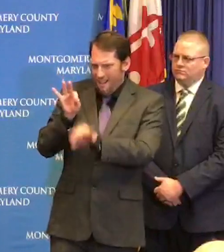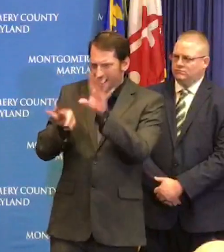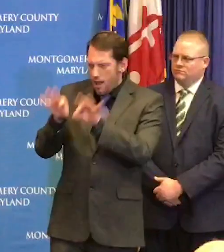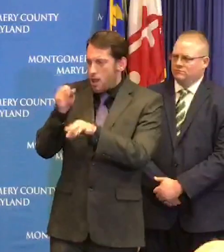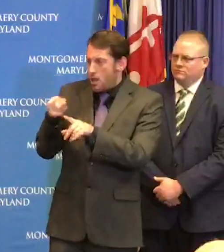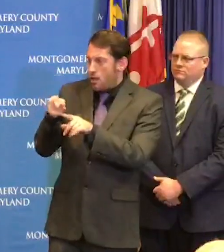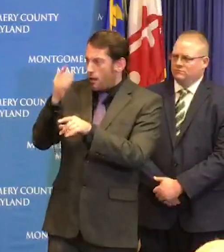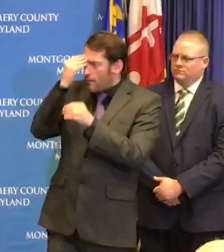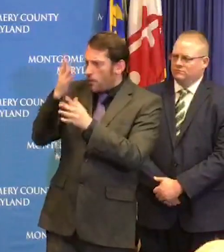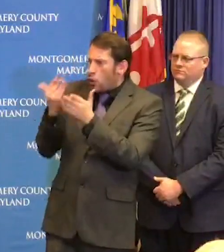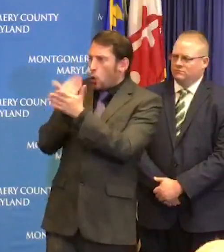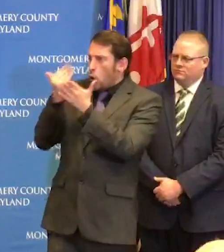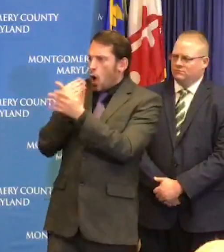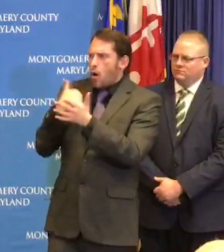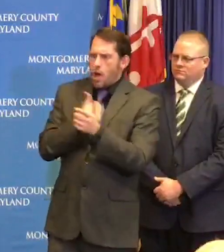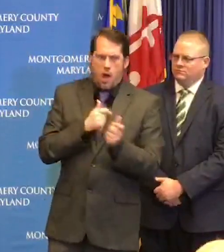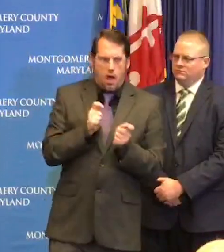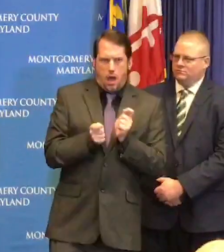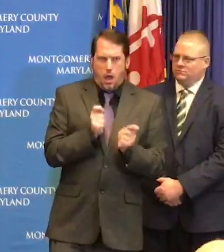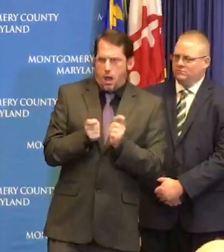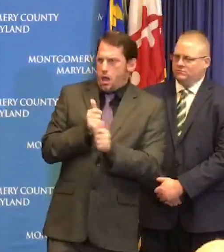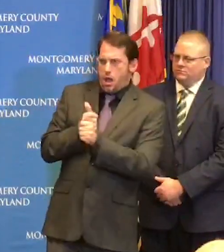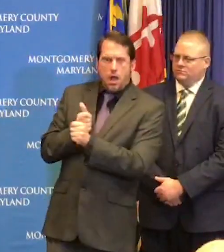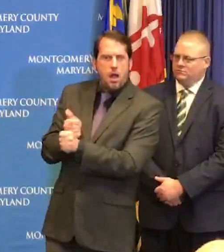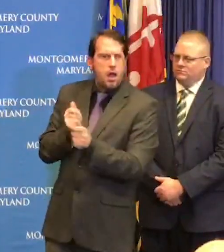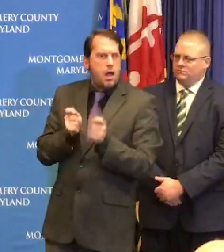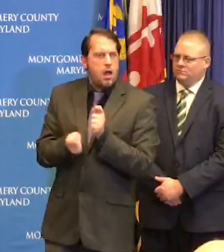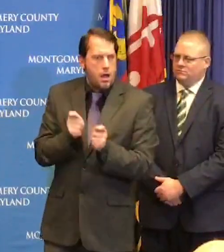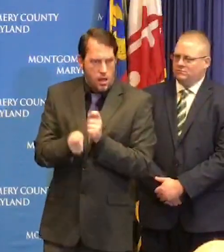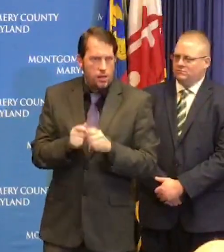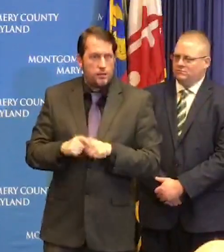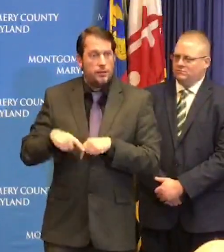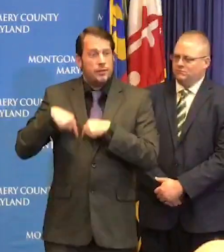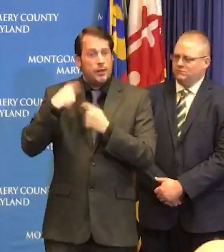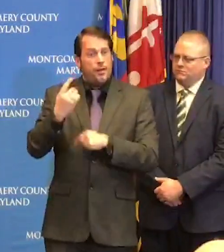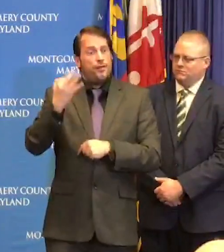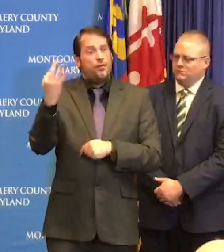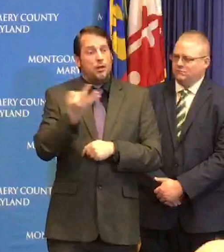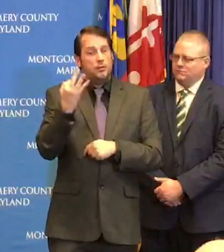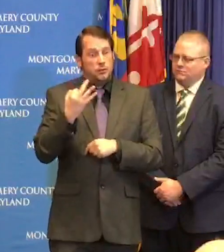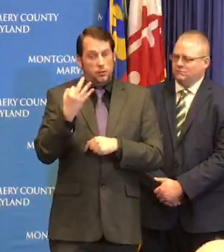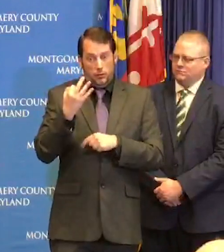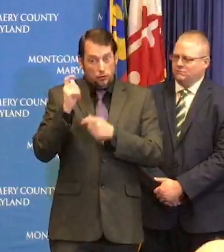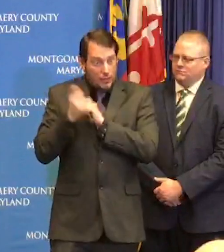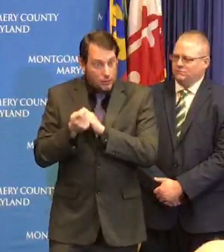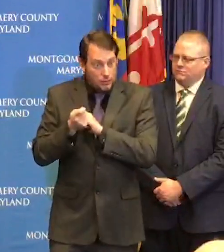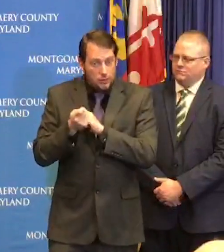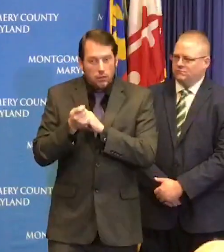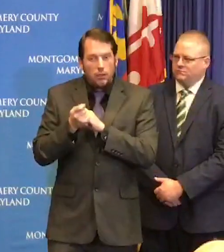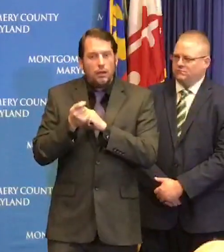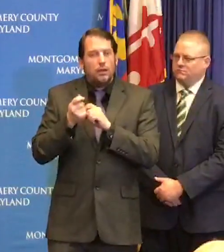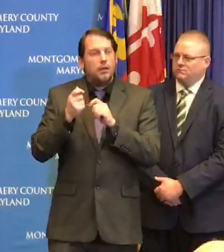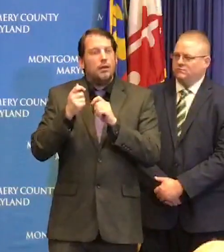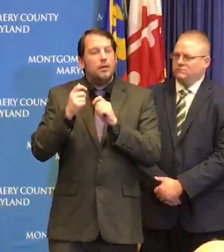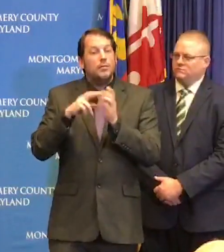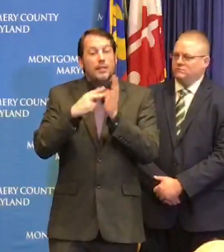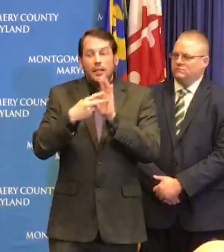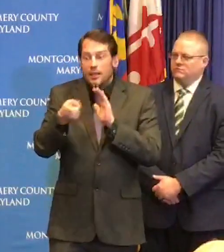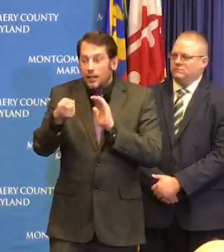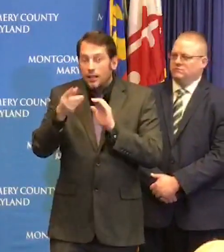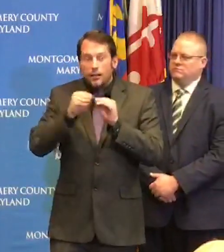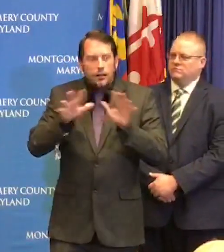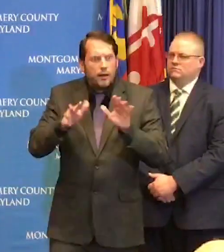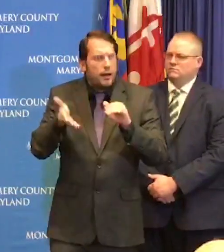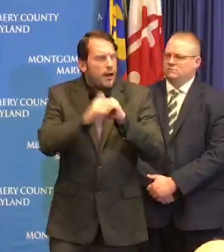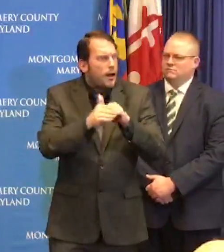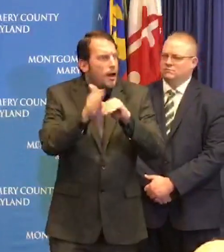cases but we've also seen a change as most of those cases and all of the cases in Montgomery County so far have been travel related but we've seen the